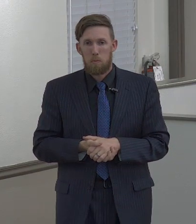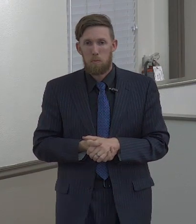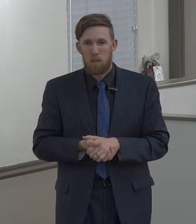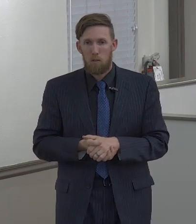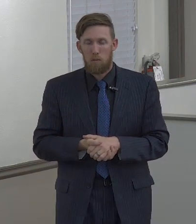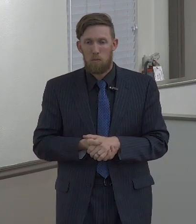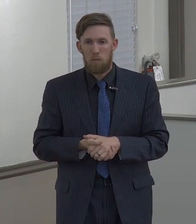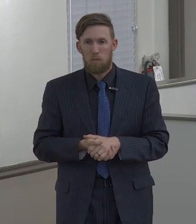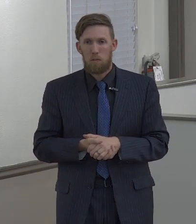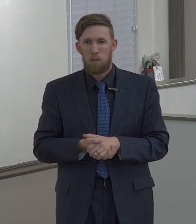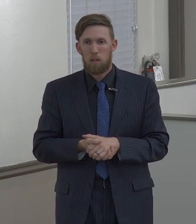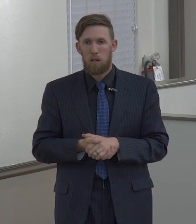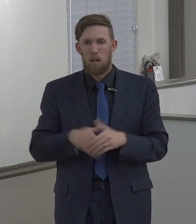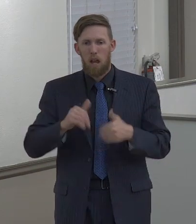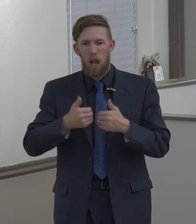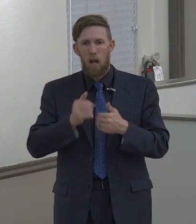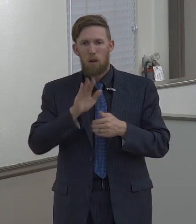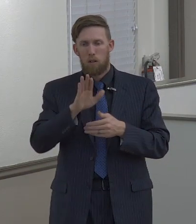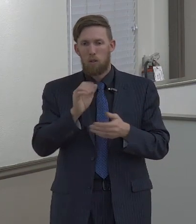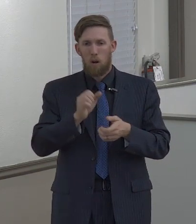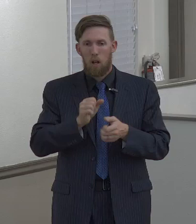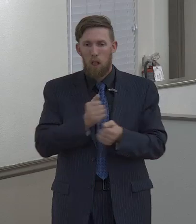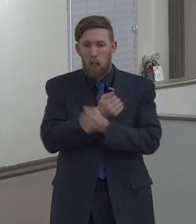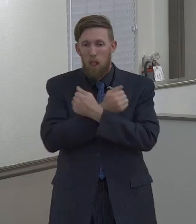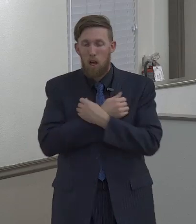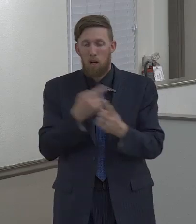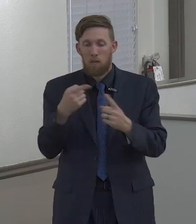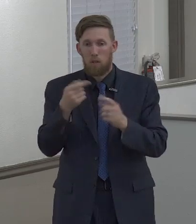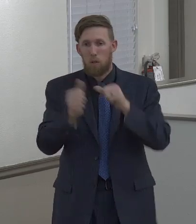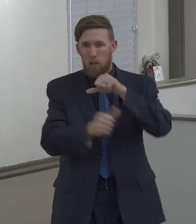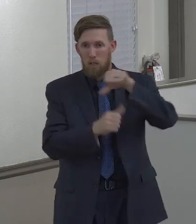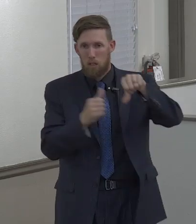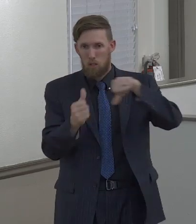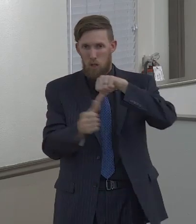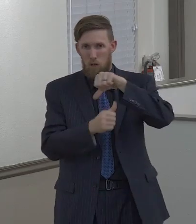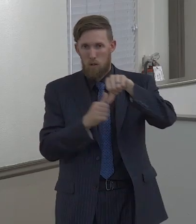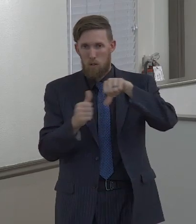increase that love you have towards God and how is it towards one another